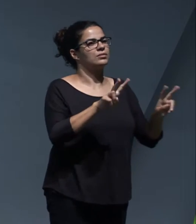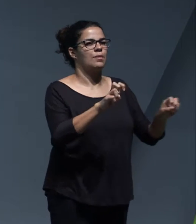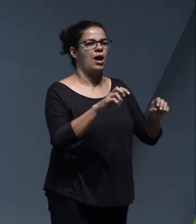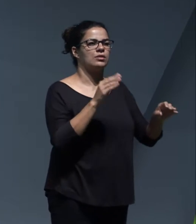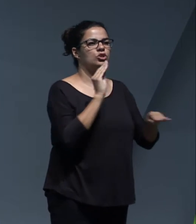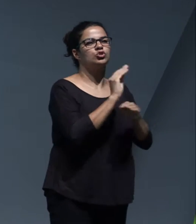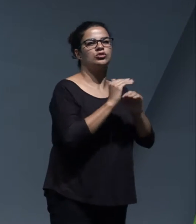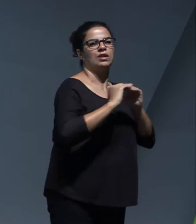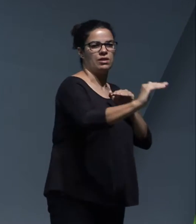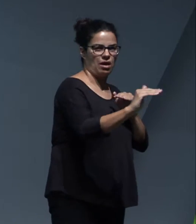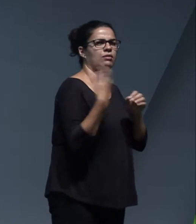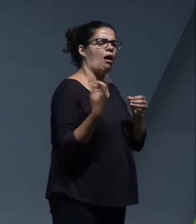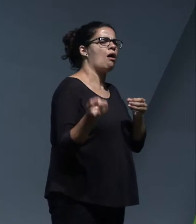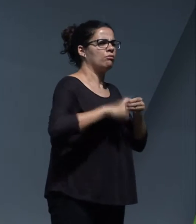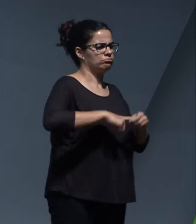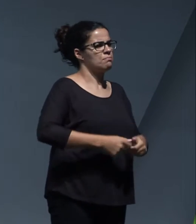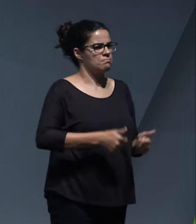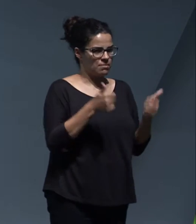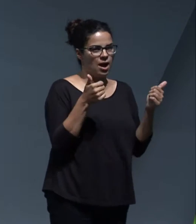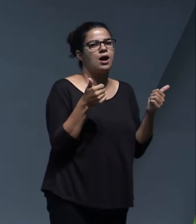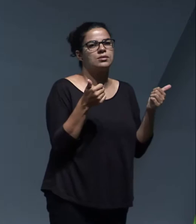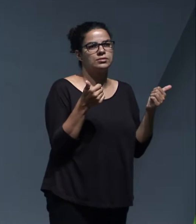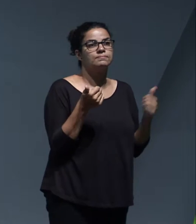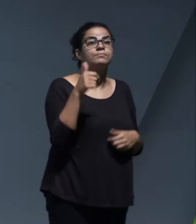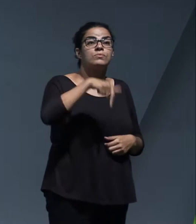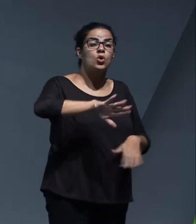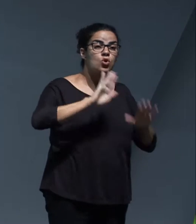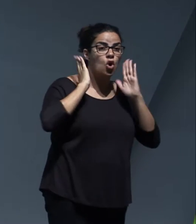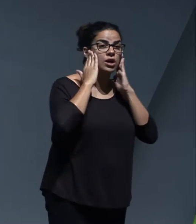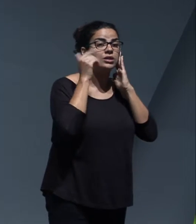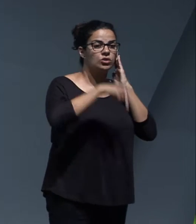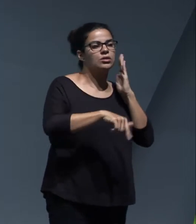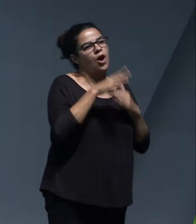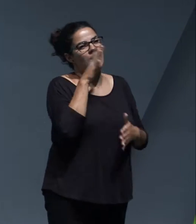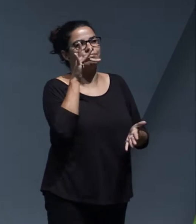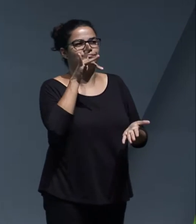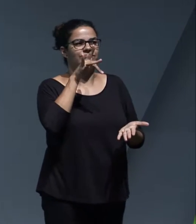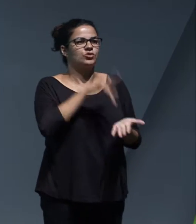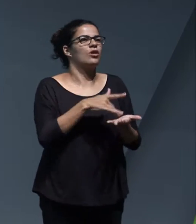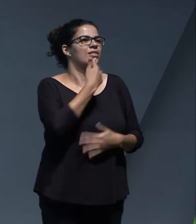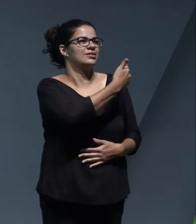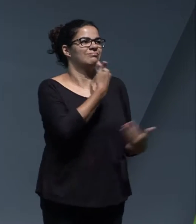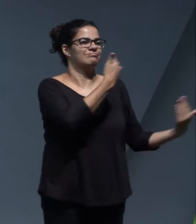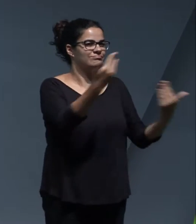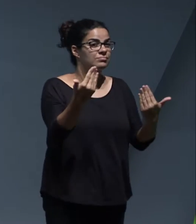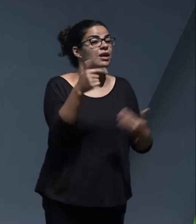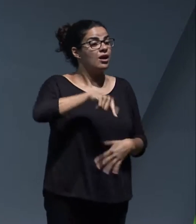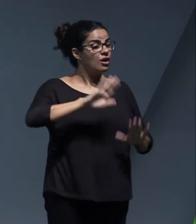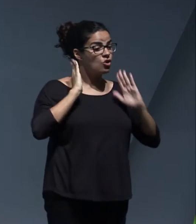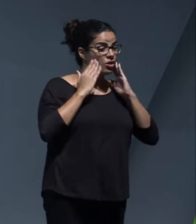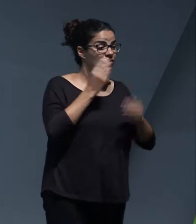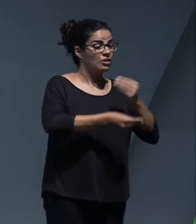following the track of sustainability too. Now I come to the acknowledgements.